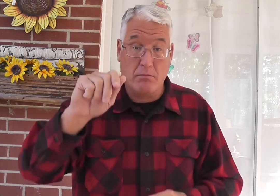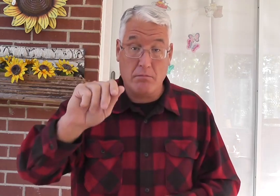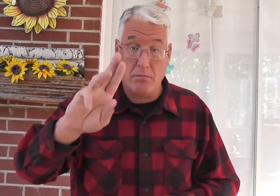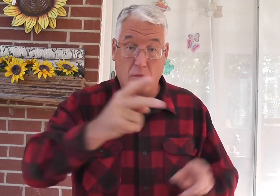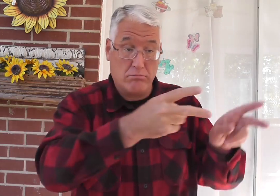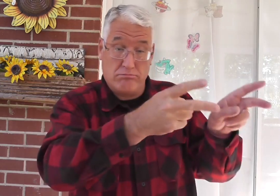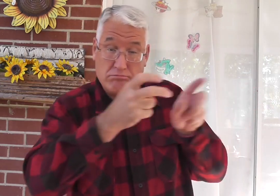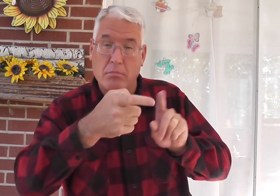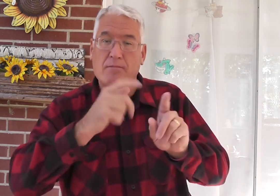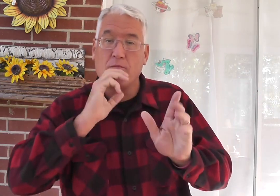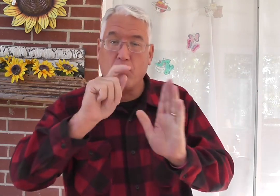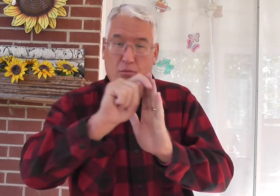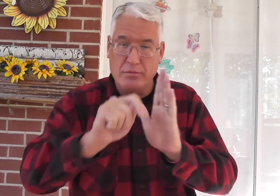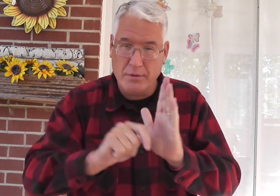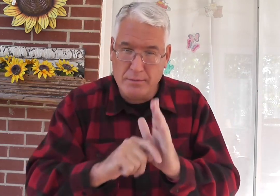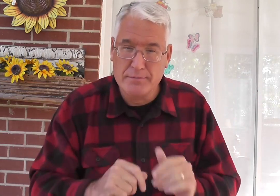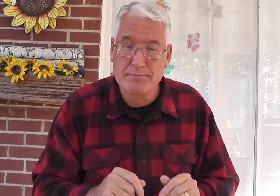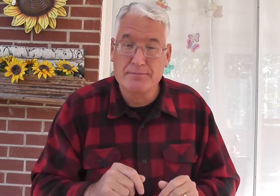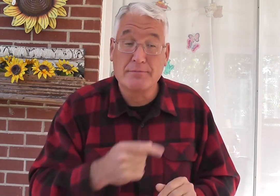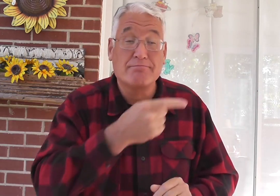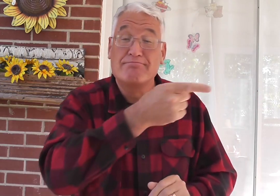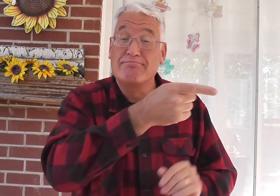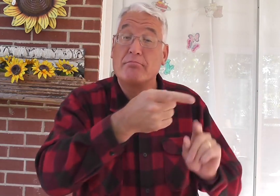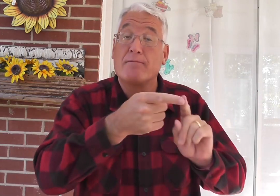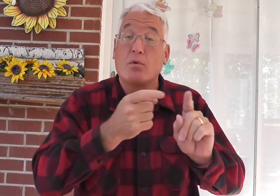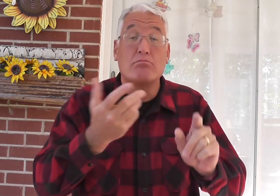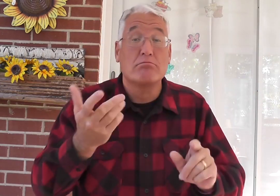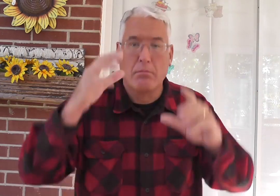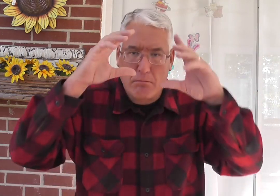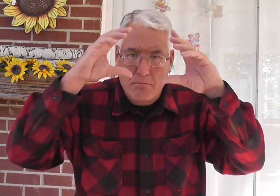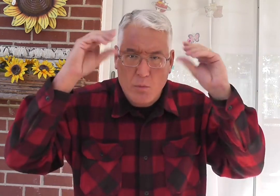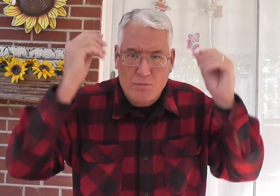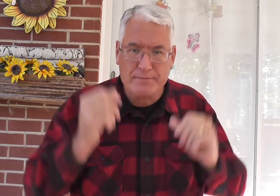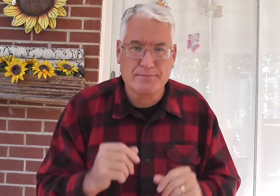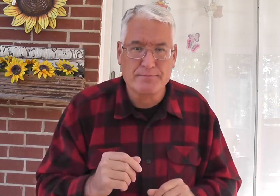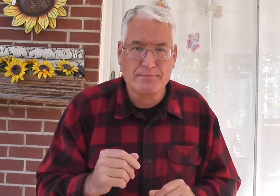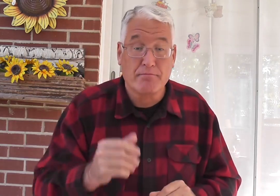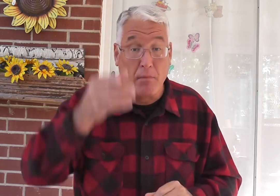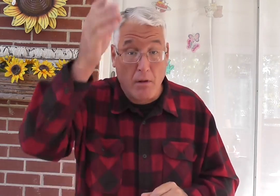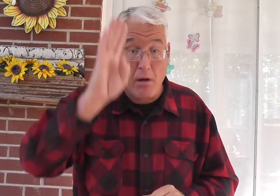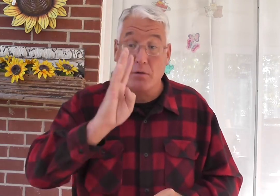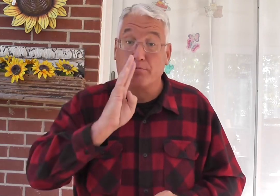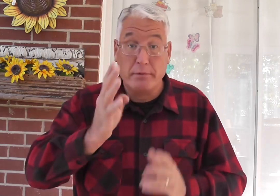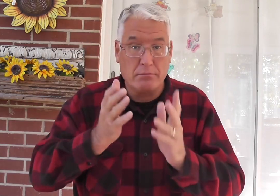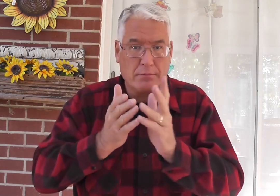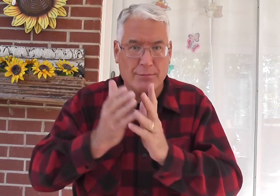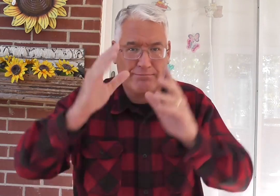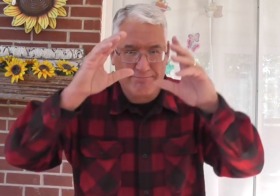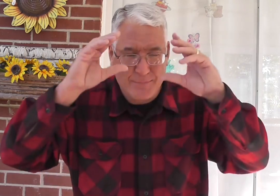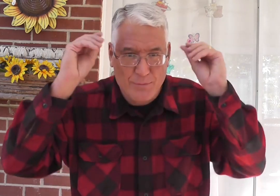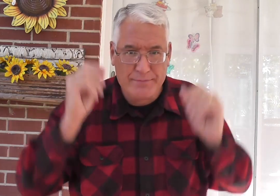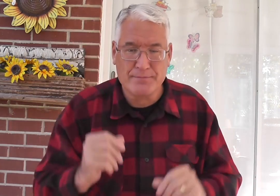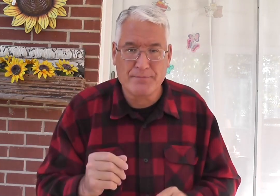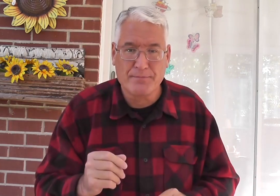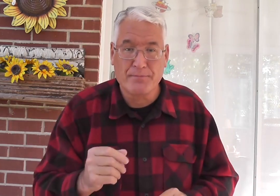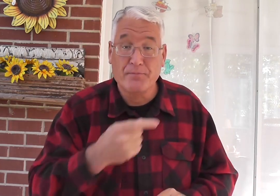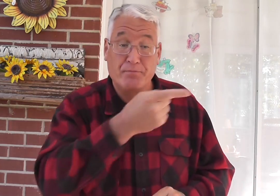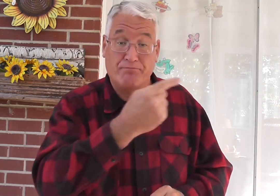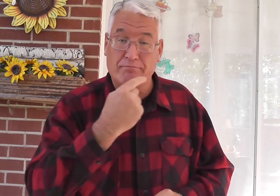Again, Paul is taking Old Testament scripture. This time it's Moses. God is speaking through